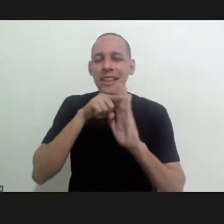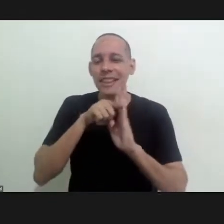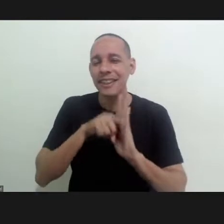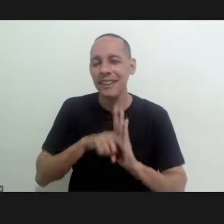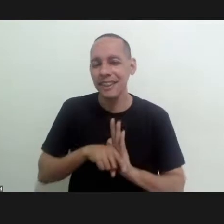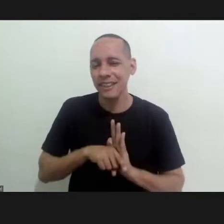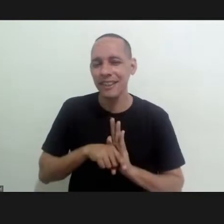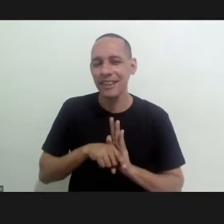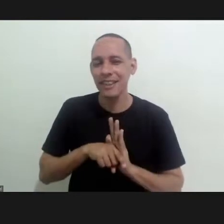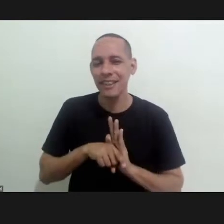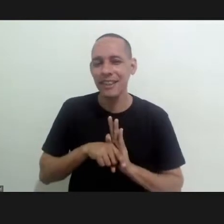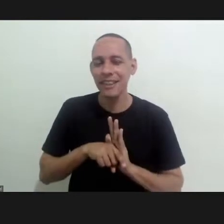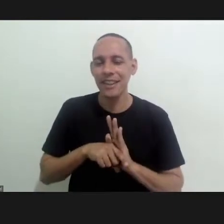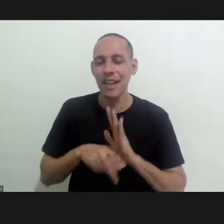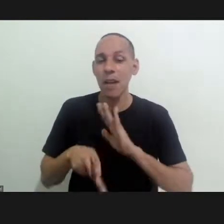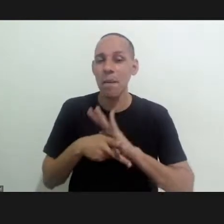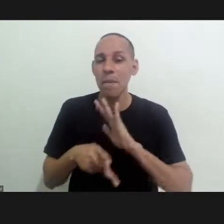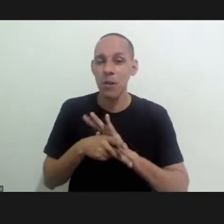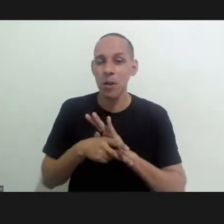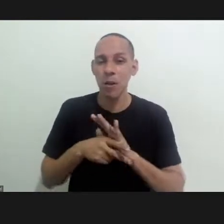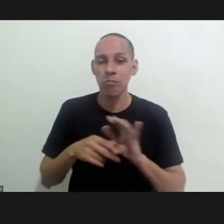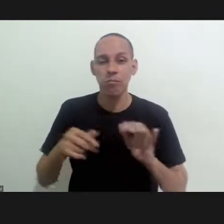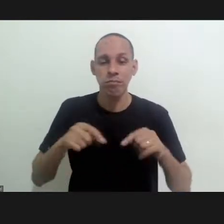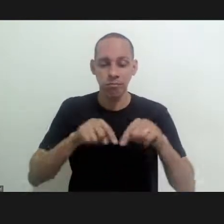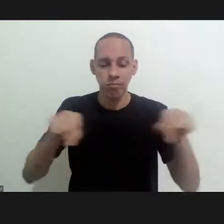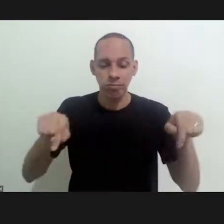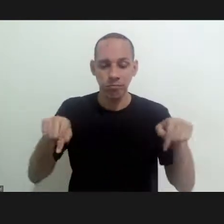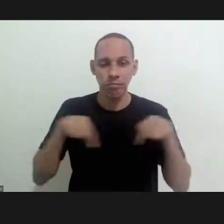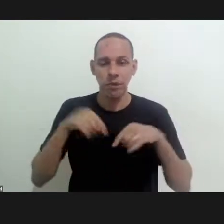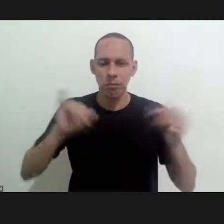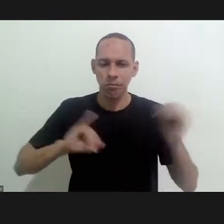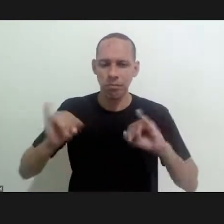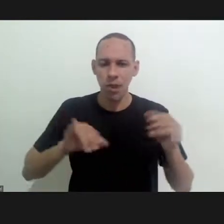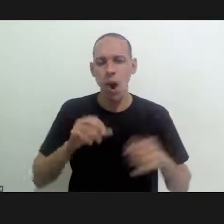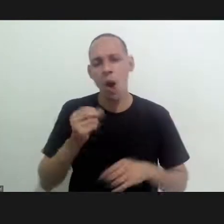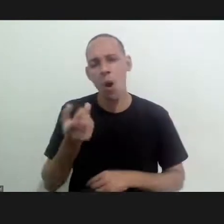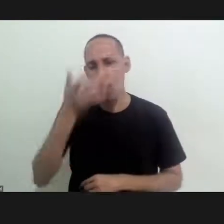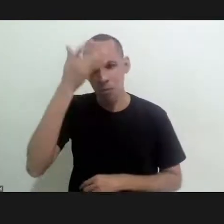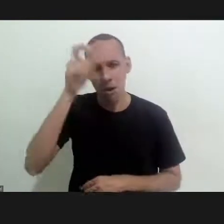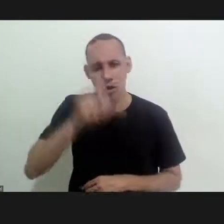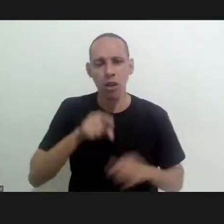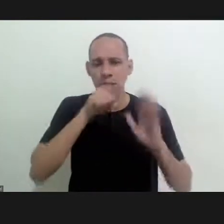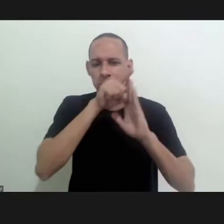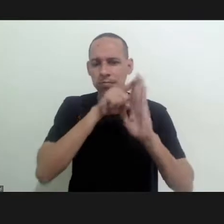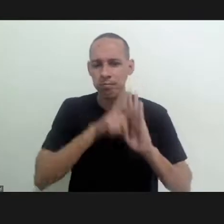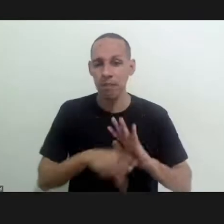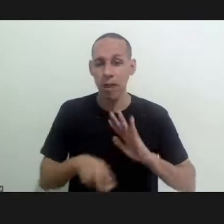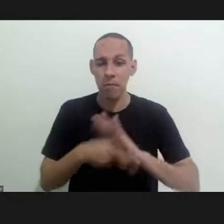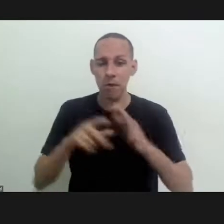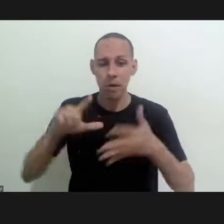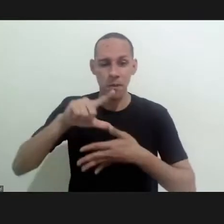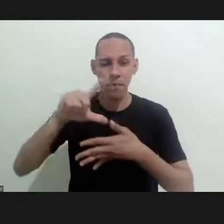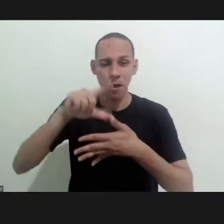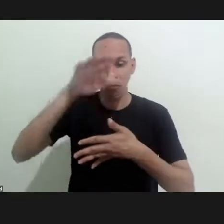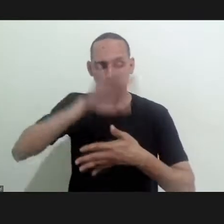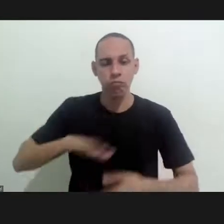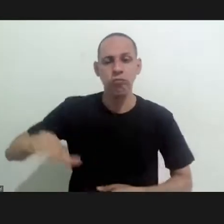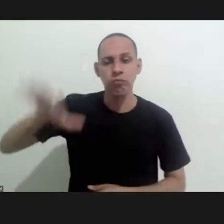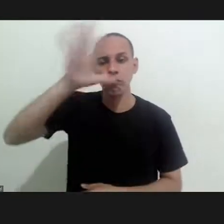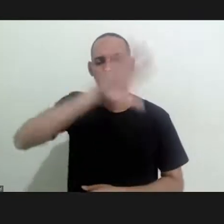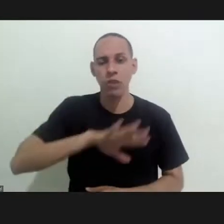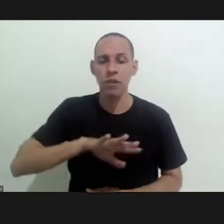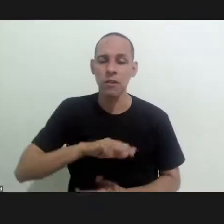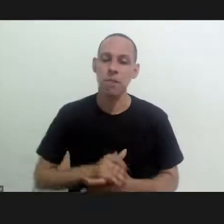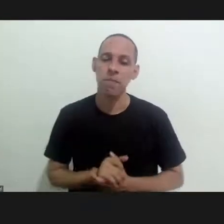research network made up by labs of researchers researchers of basically all of latin america